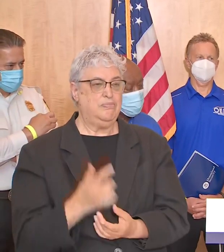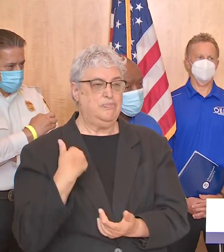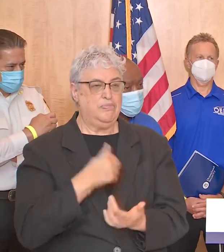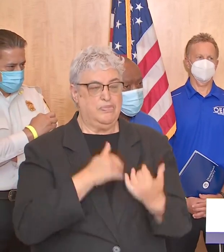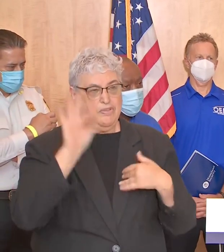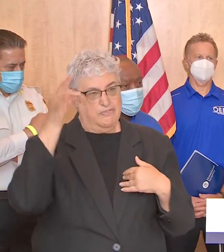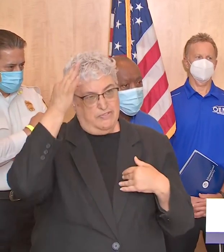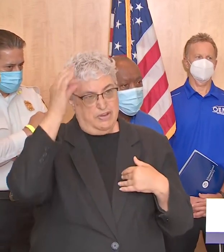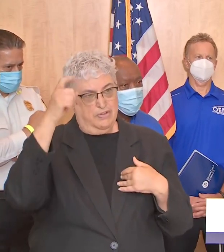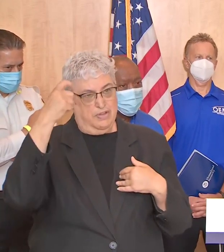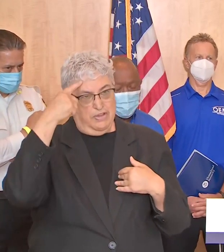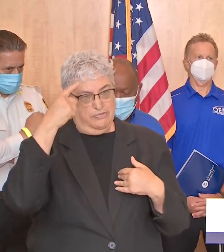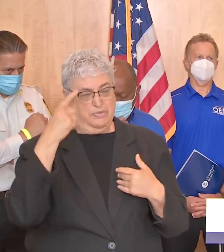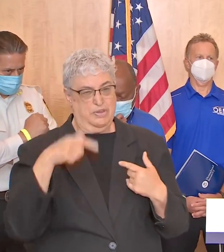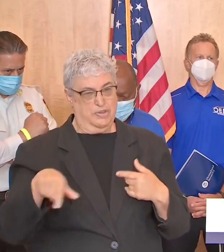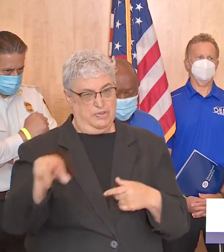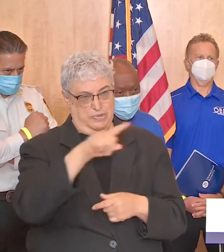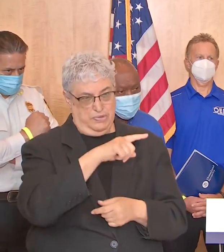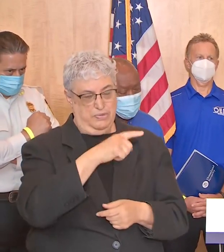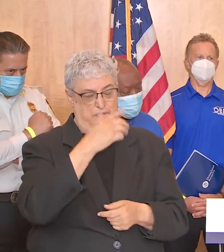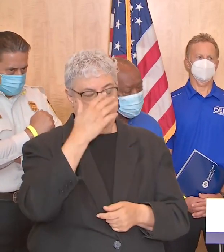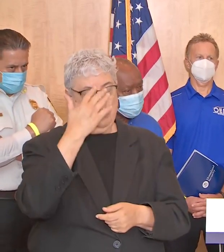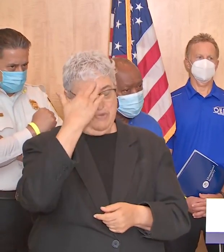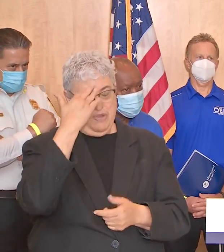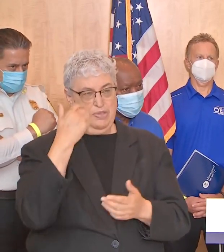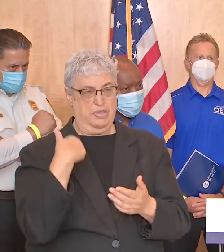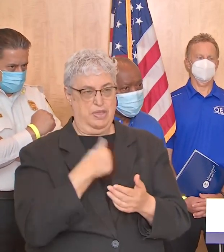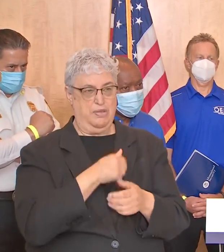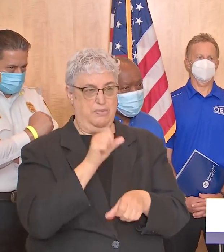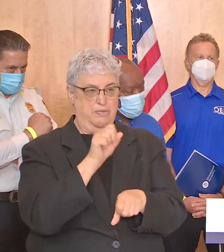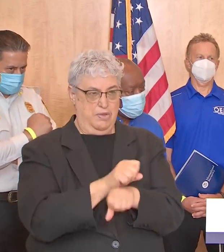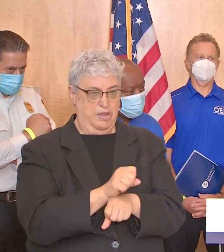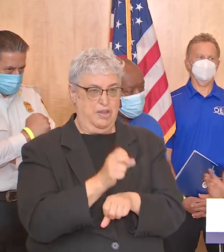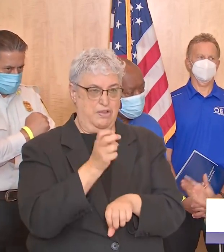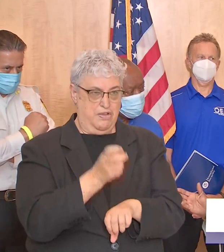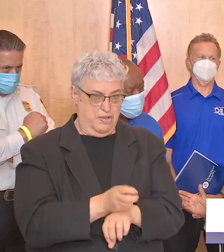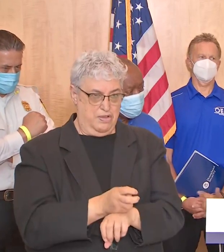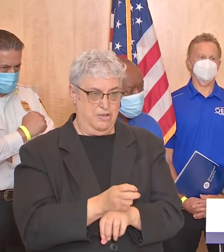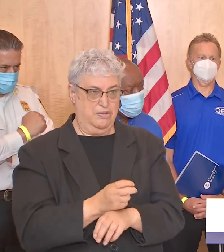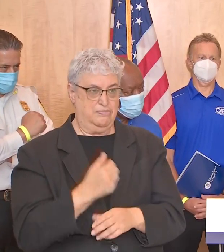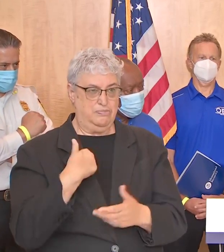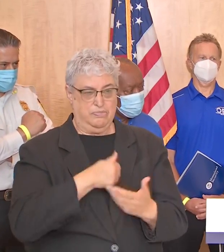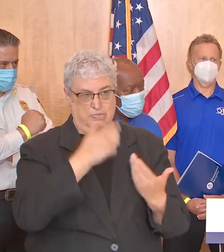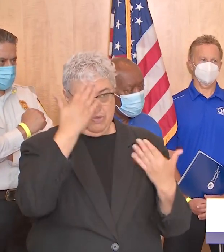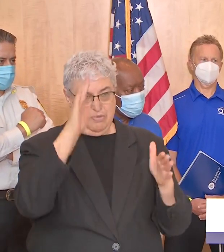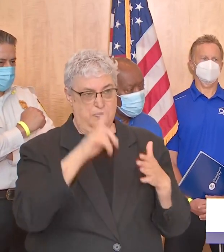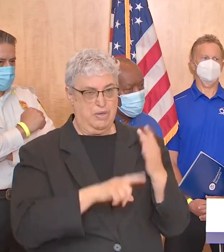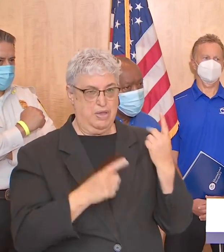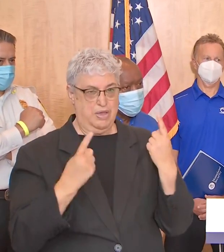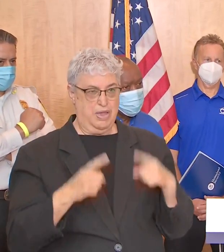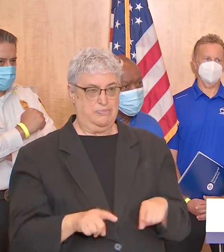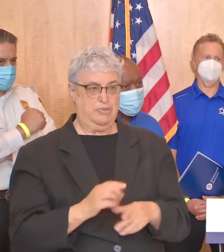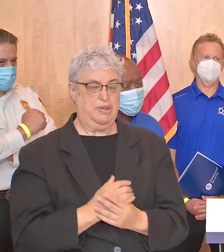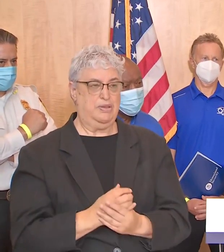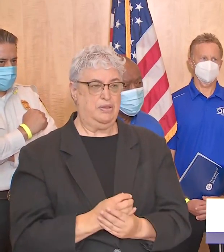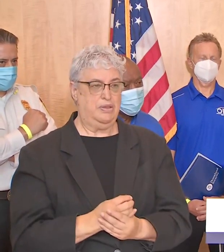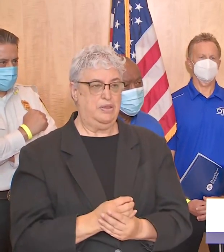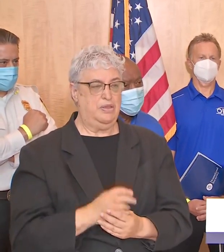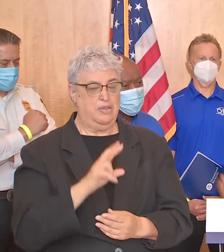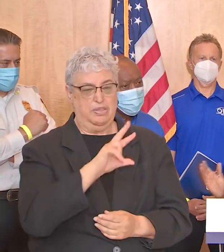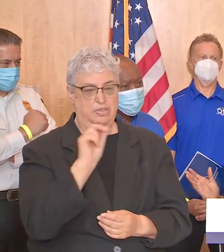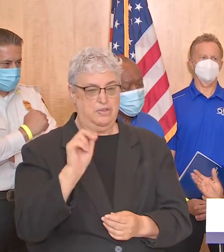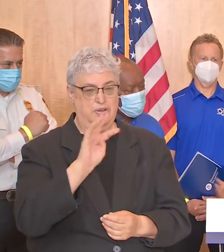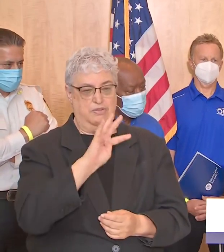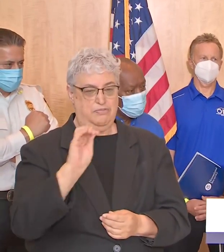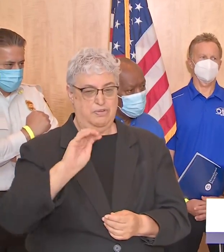government to make sure that you know that we are working to be alongside of you we don't know what damage may come about with uh the 30 to